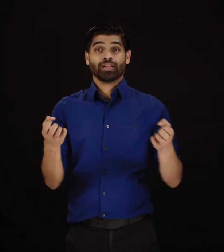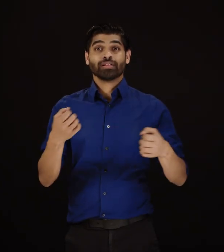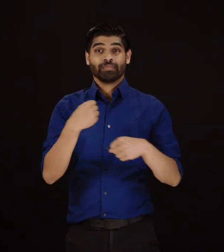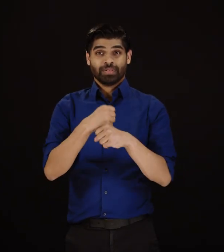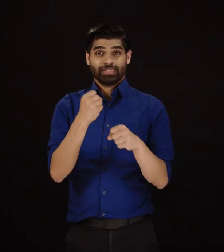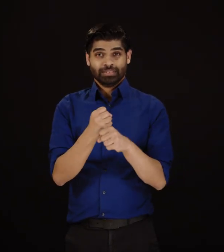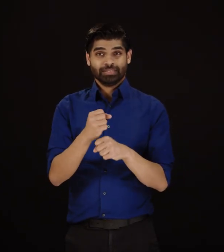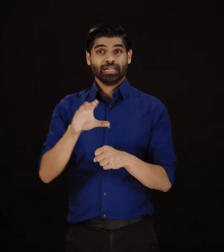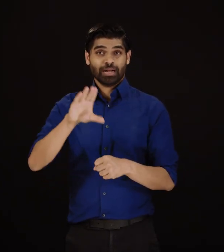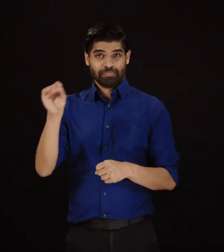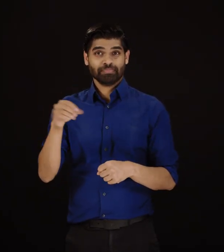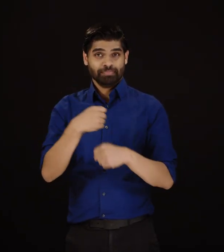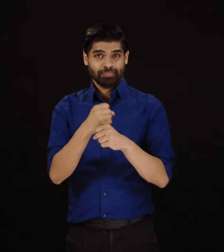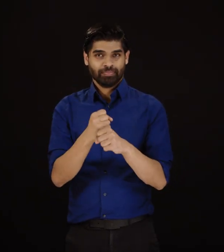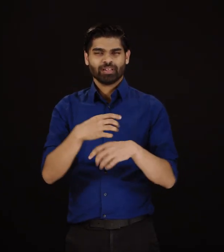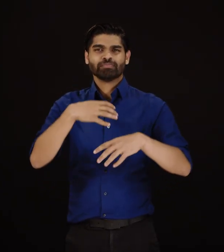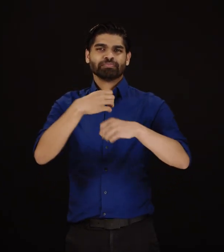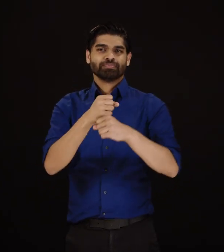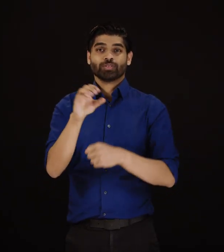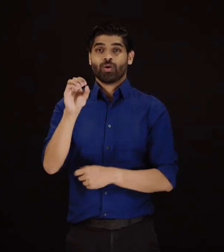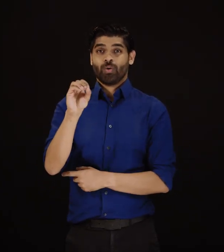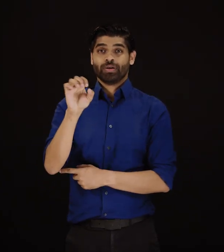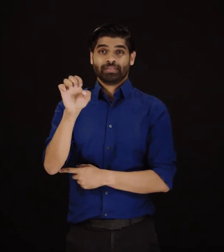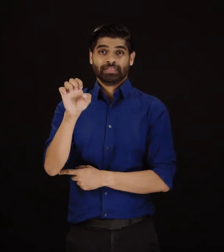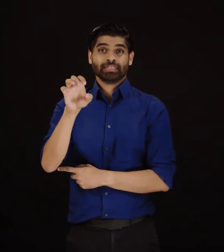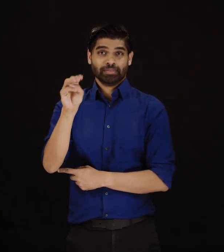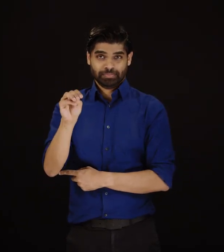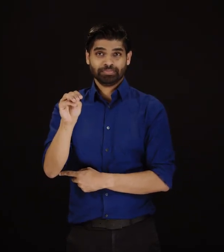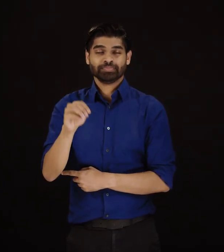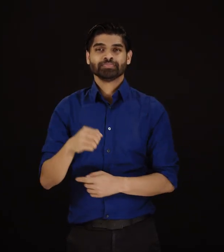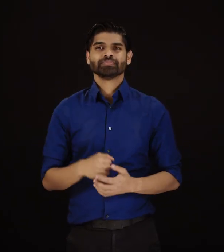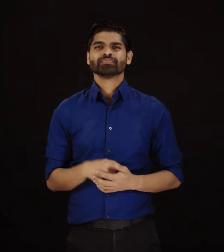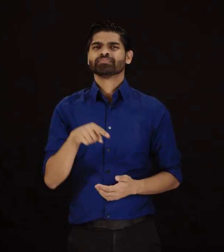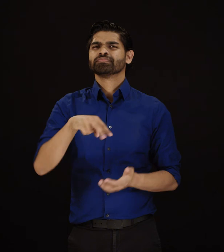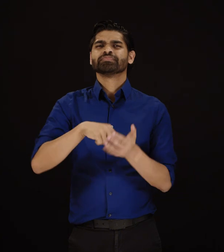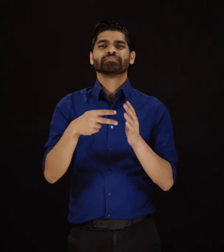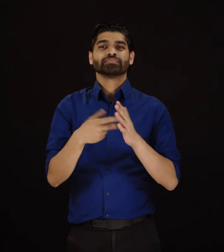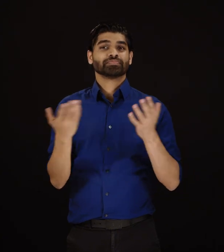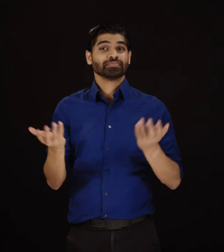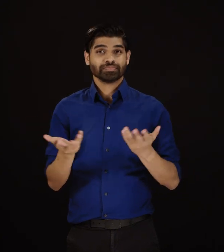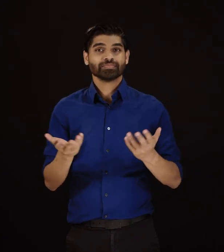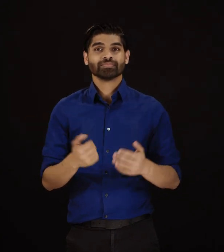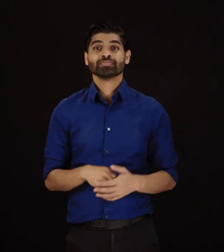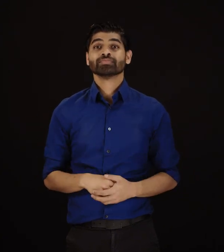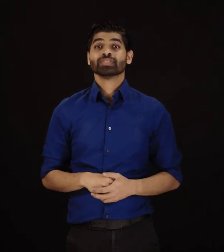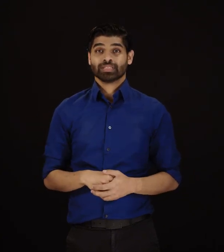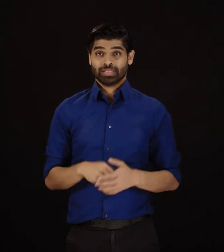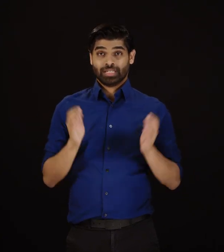The IMEI number should The or OEM means the company that manufactured a customer's wireless device.